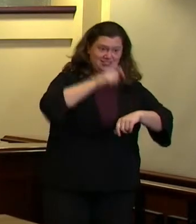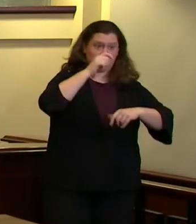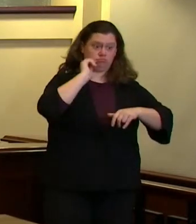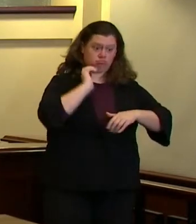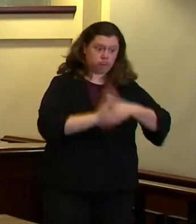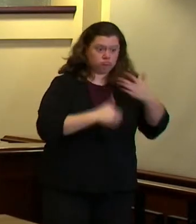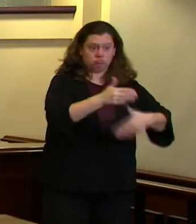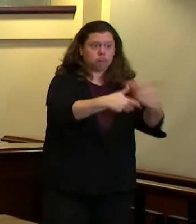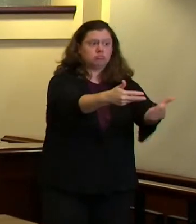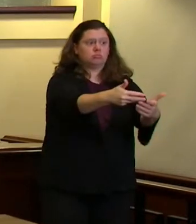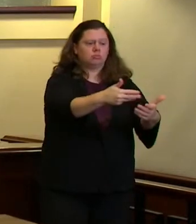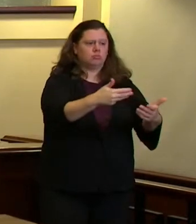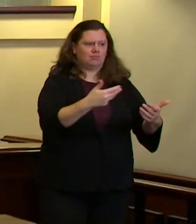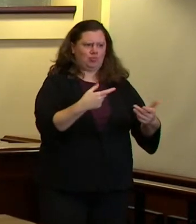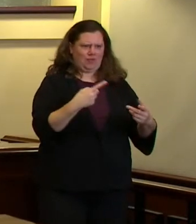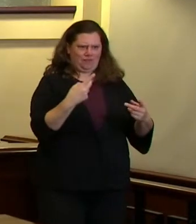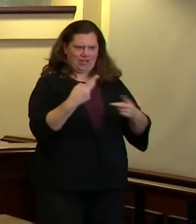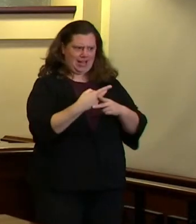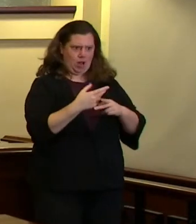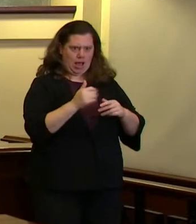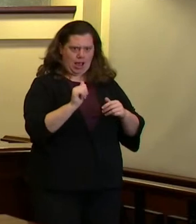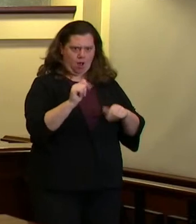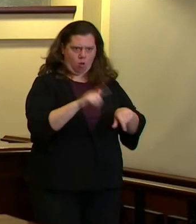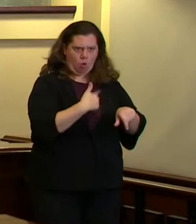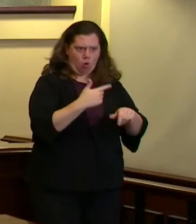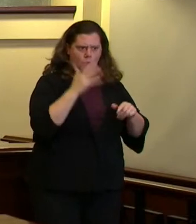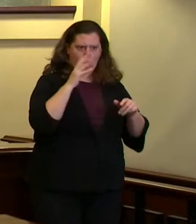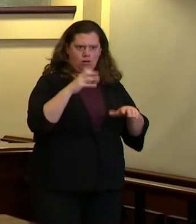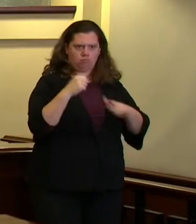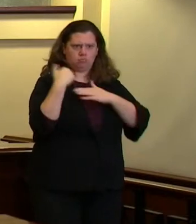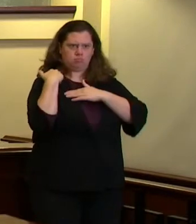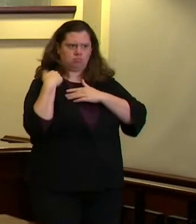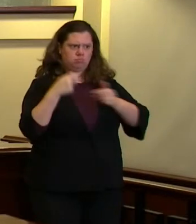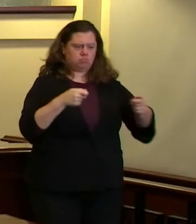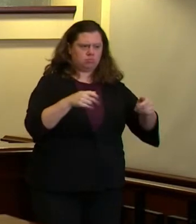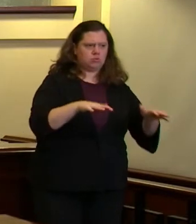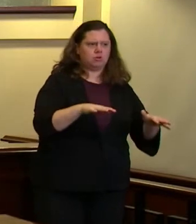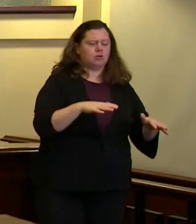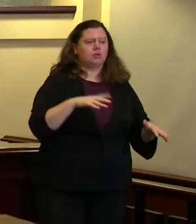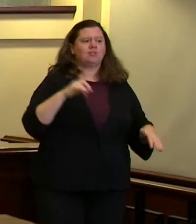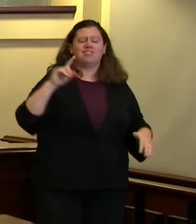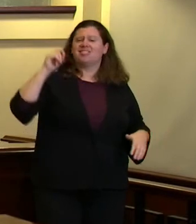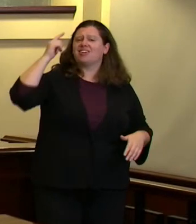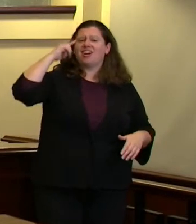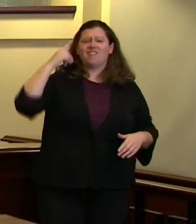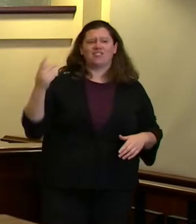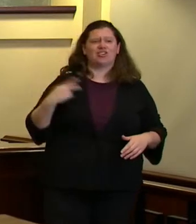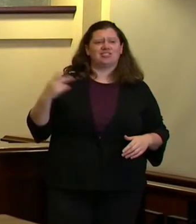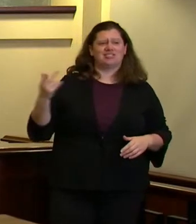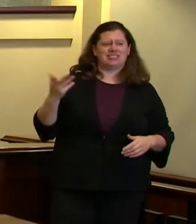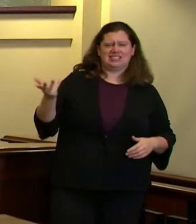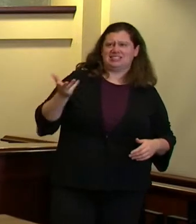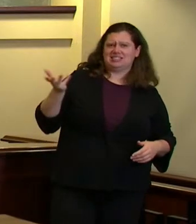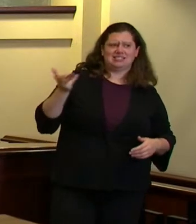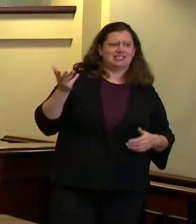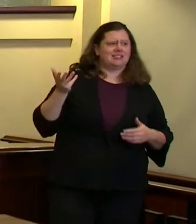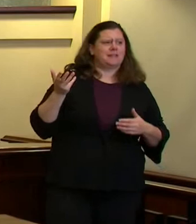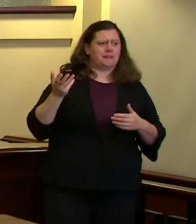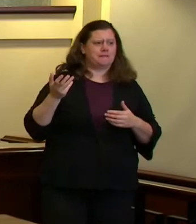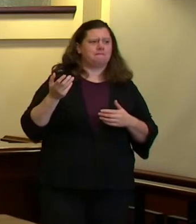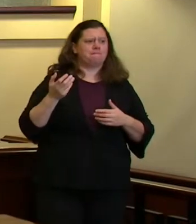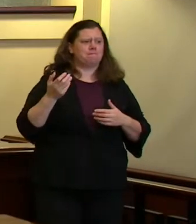and the preliminary conversations i've had with the governor lead me to believe that the event would be defined as the